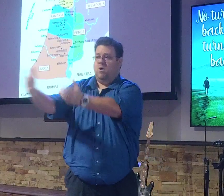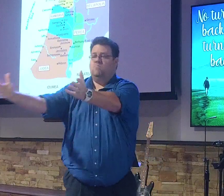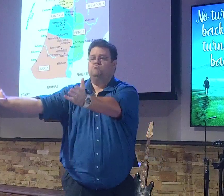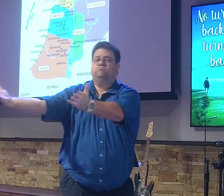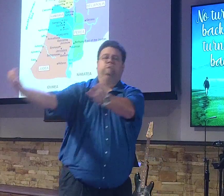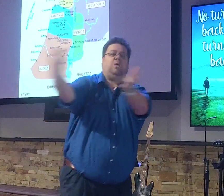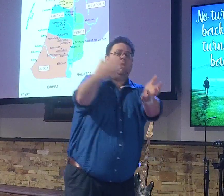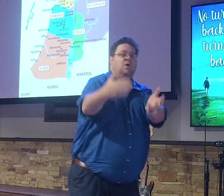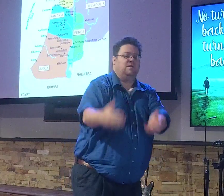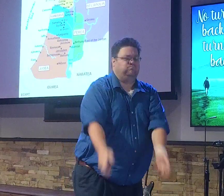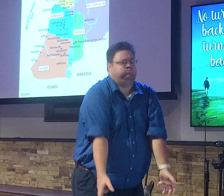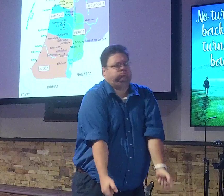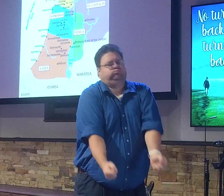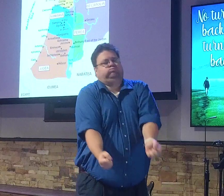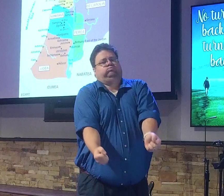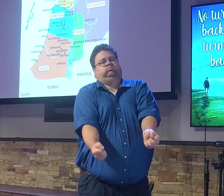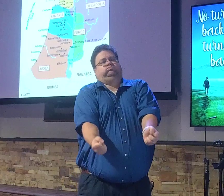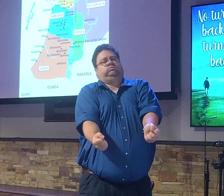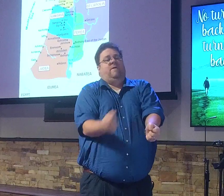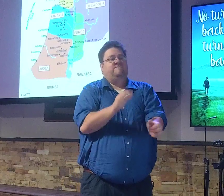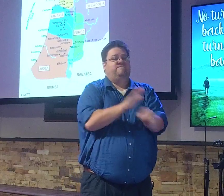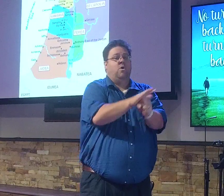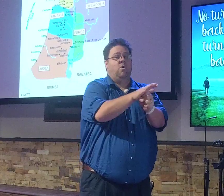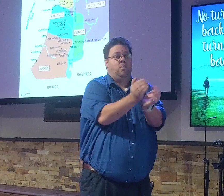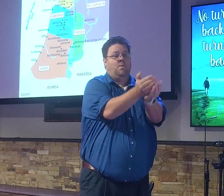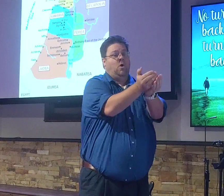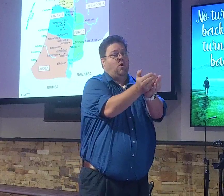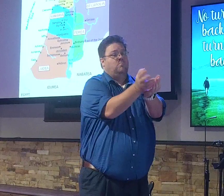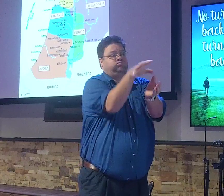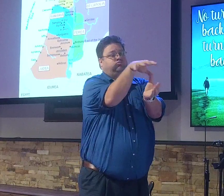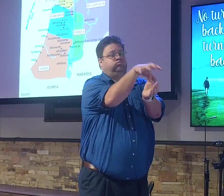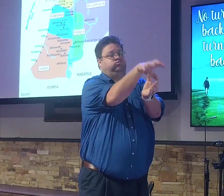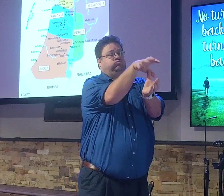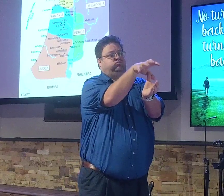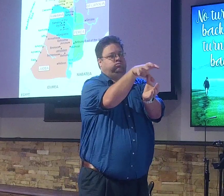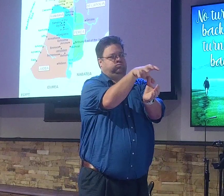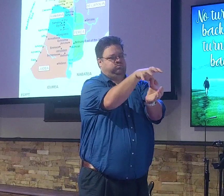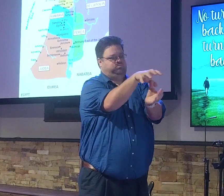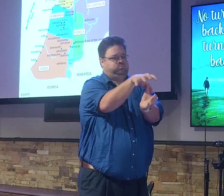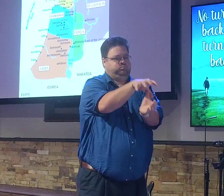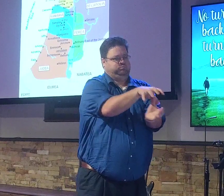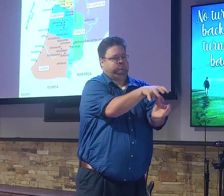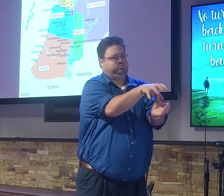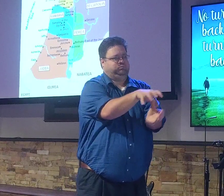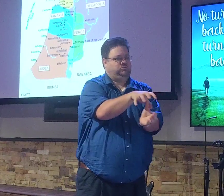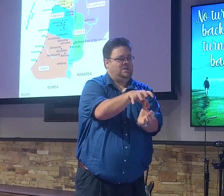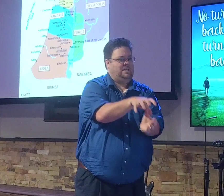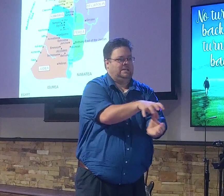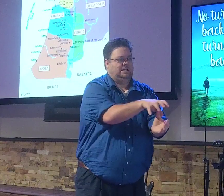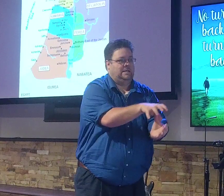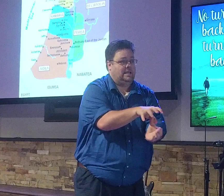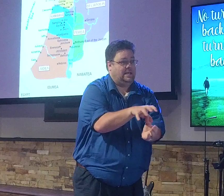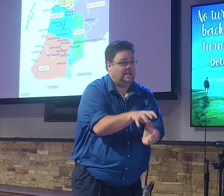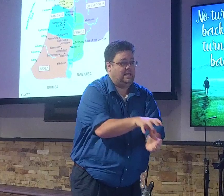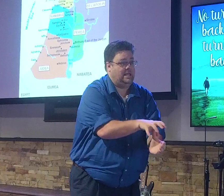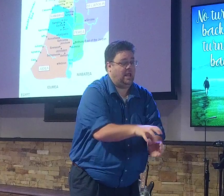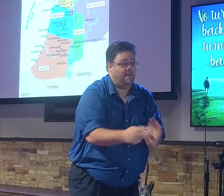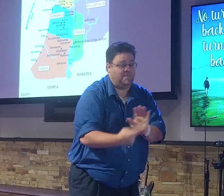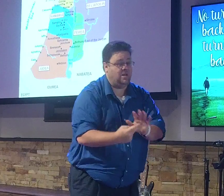ships, so that they began to sink. There were so many fish. And when Simon Peter saw it, he fell down at Jesus' knees, and he said, Depart from me, for I'm